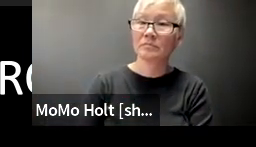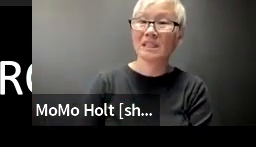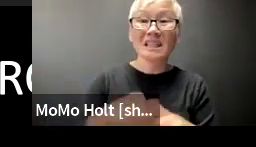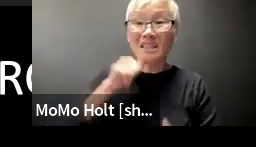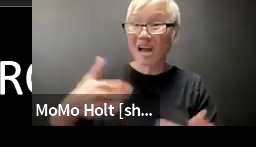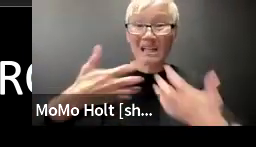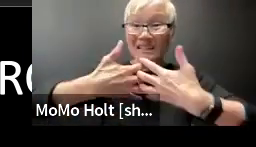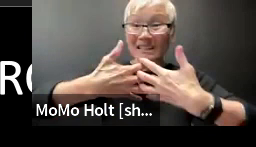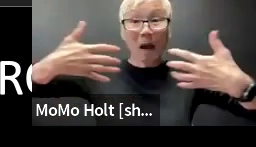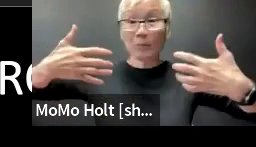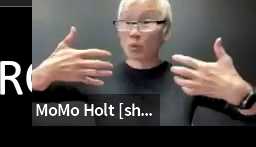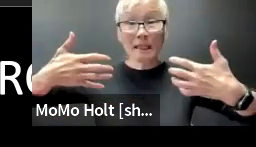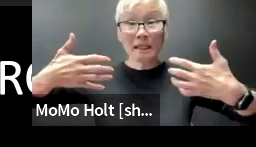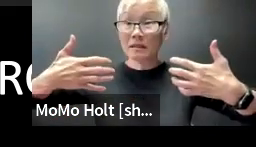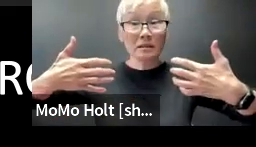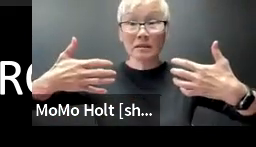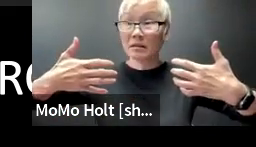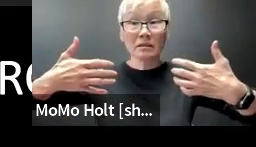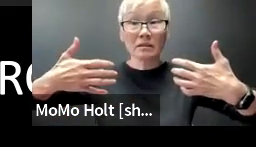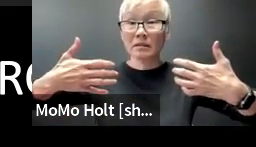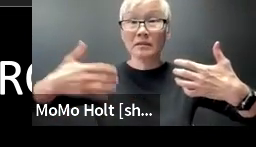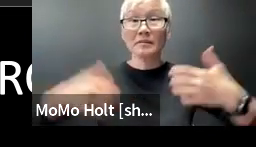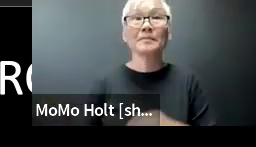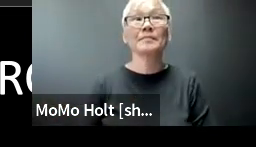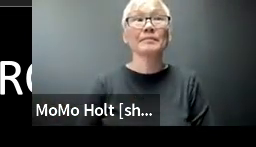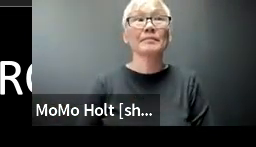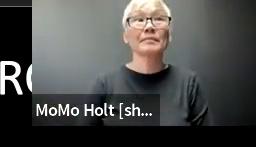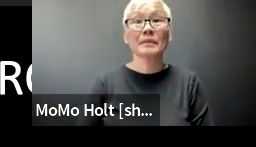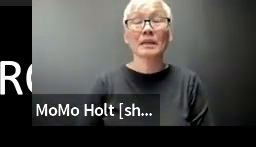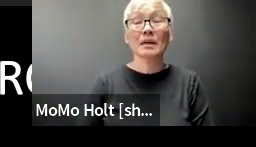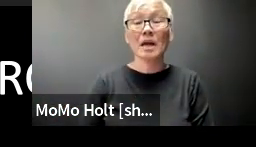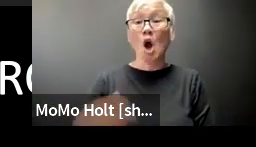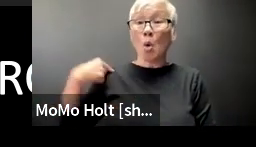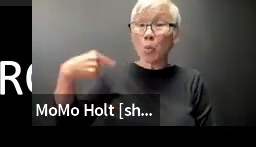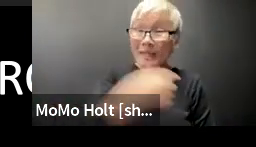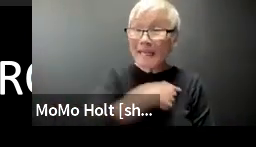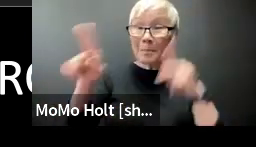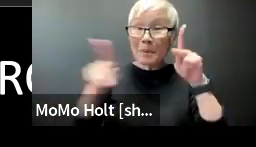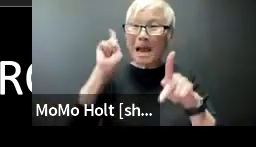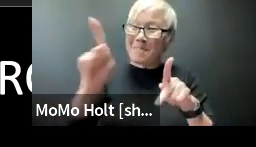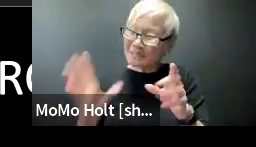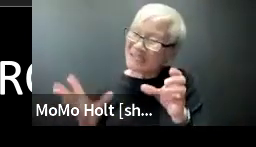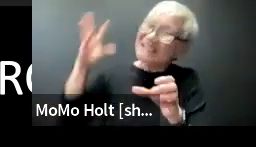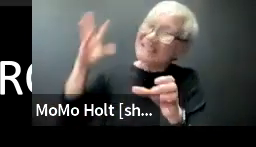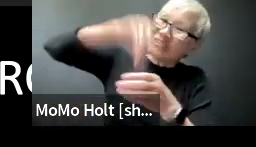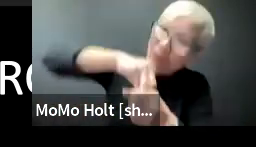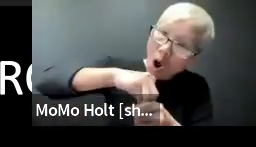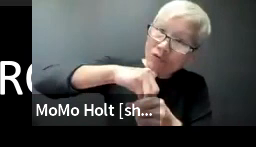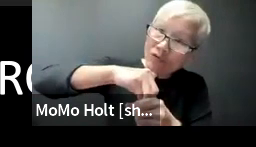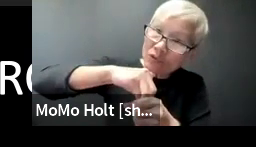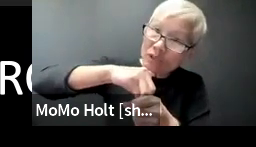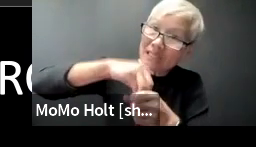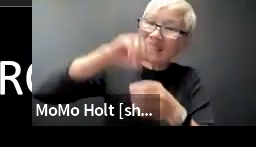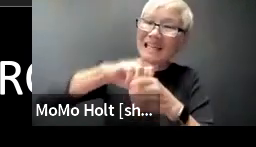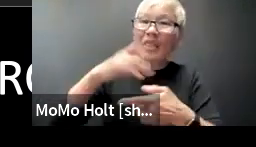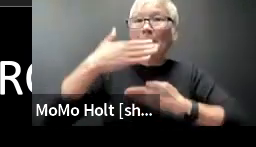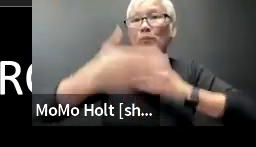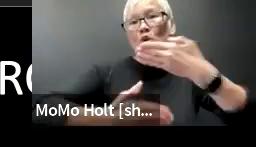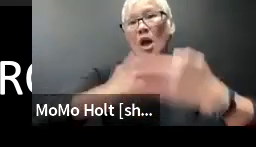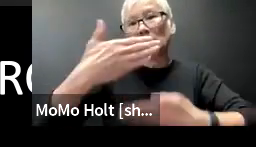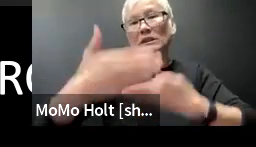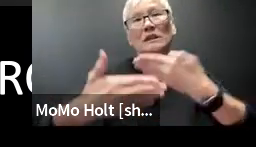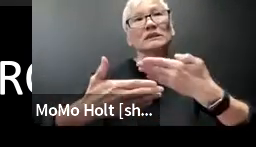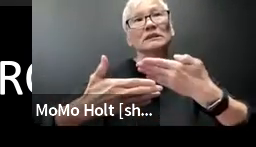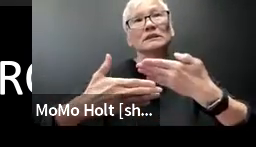comes together it's not separate it's not siloed we the